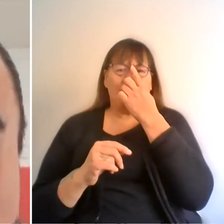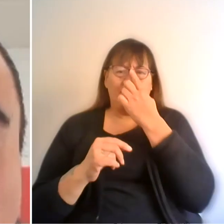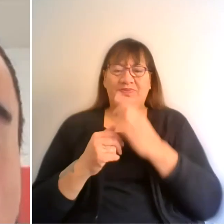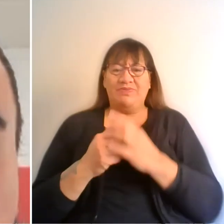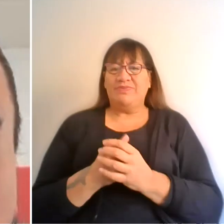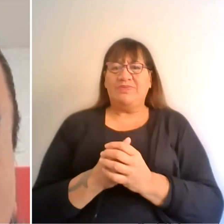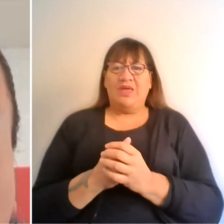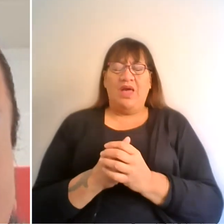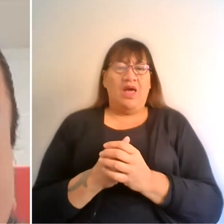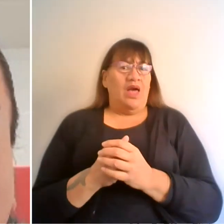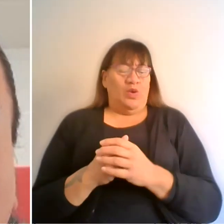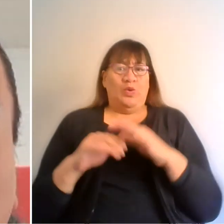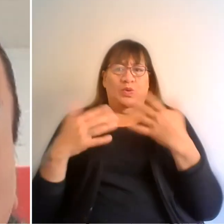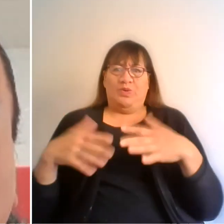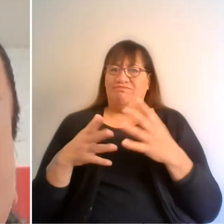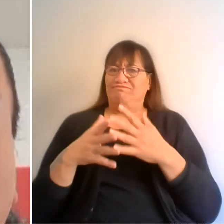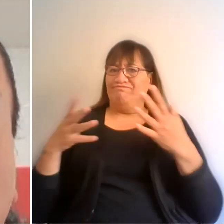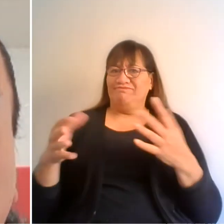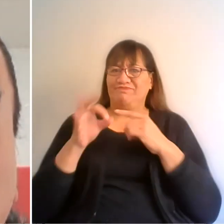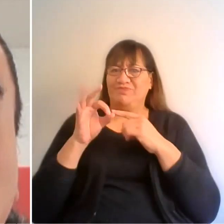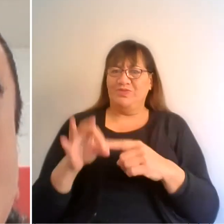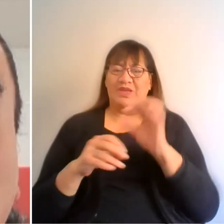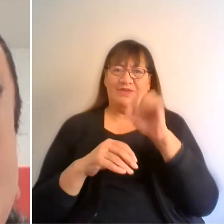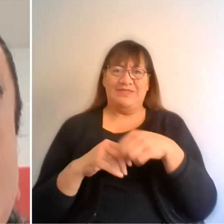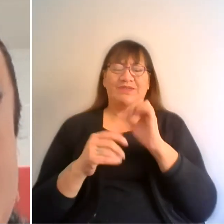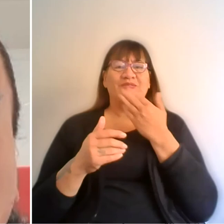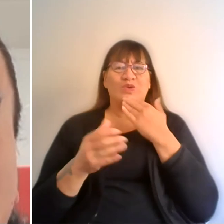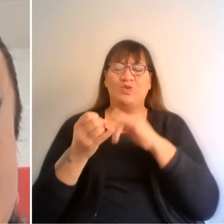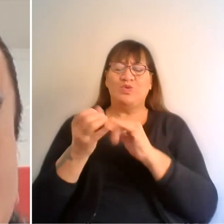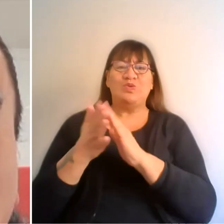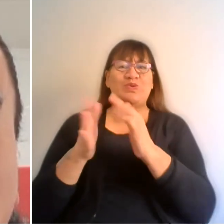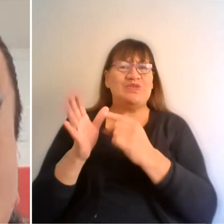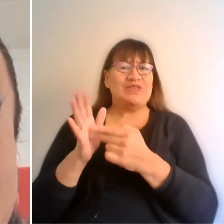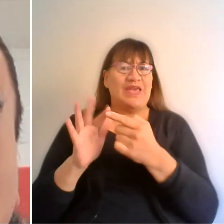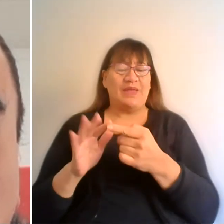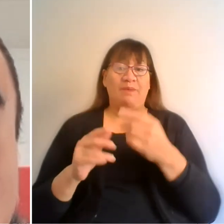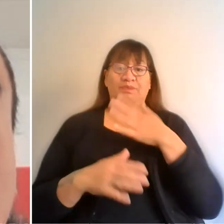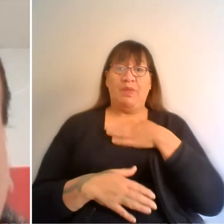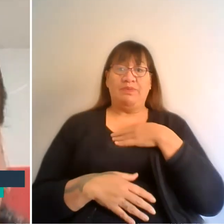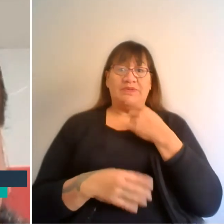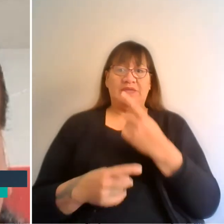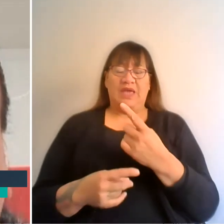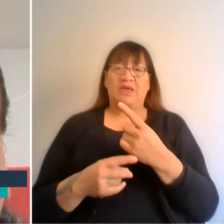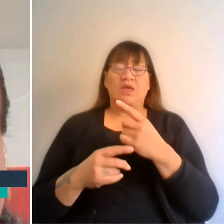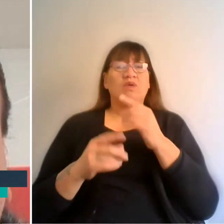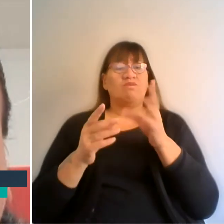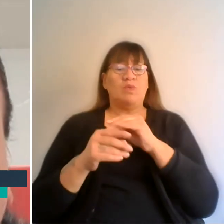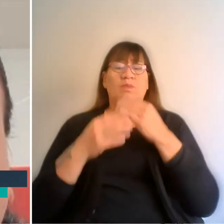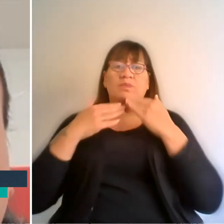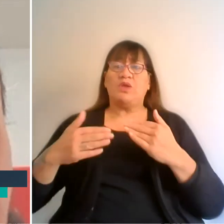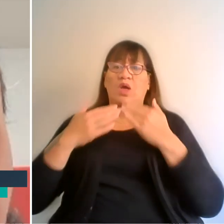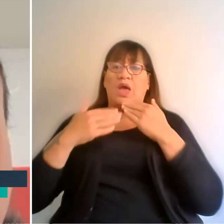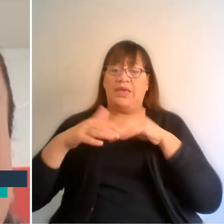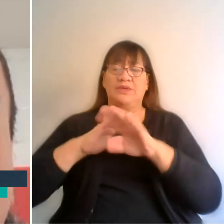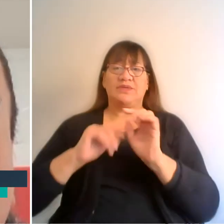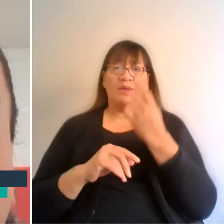Te tino pātai anō tēnā, Shane. Tēne pētaki, i taku nei moheo ko te kotahi o tāmaki e ngā taki